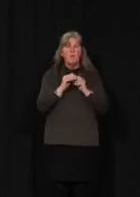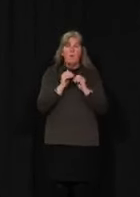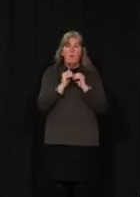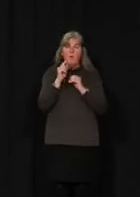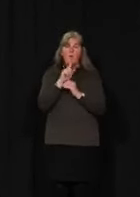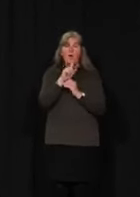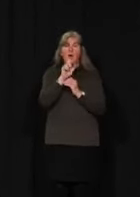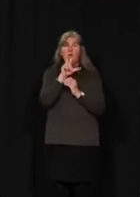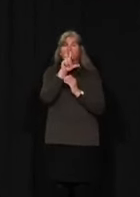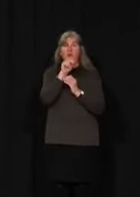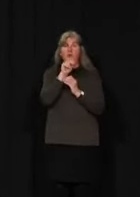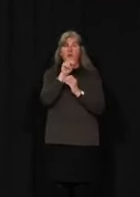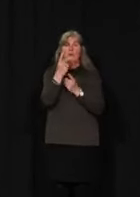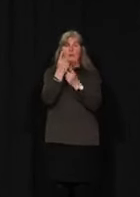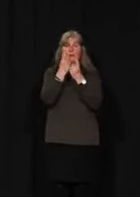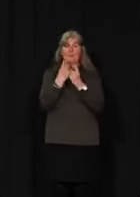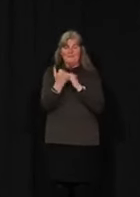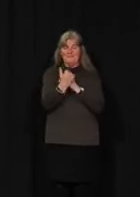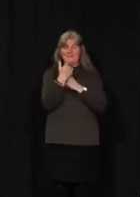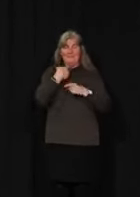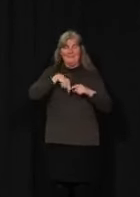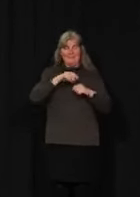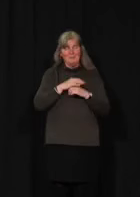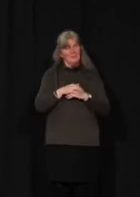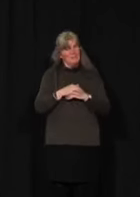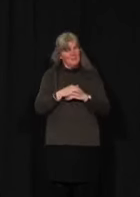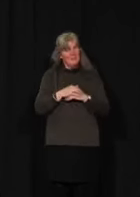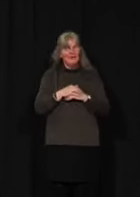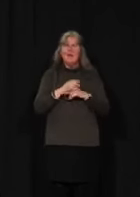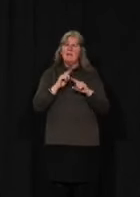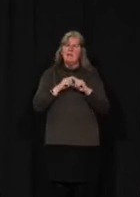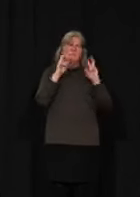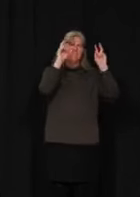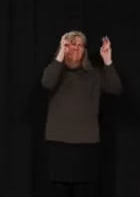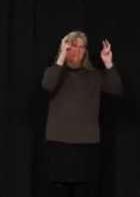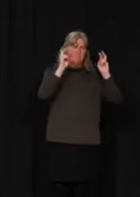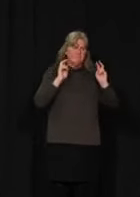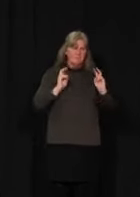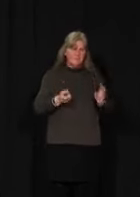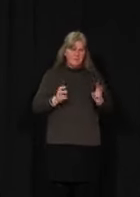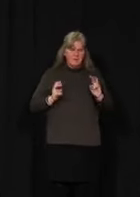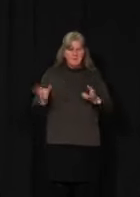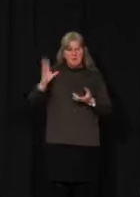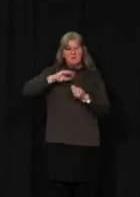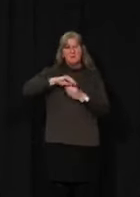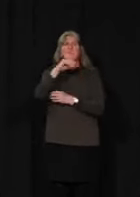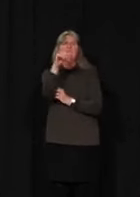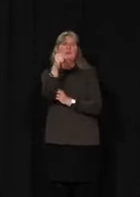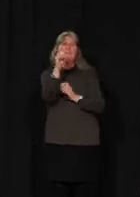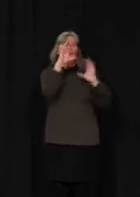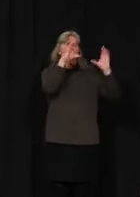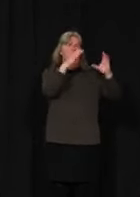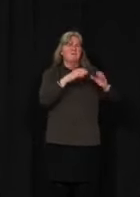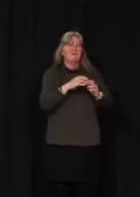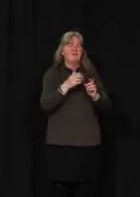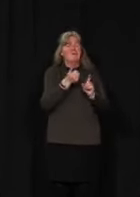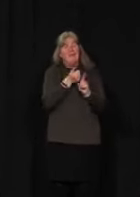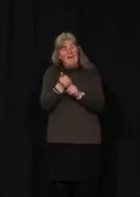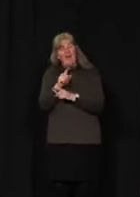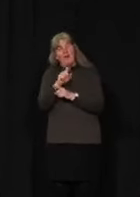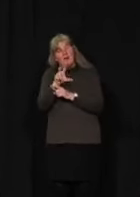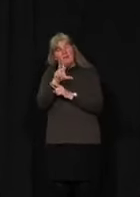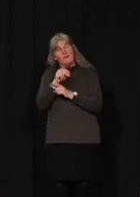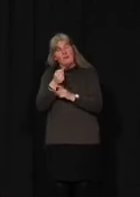than 130 questions submitted. We've been able to theme those into about 10 different areas. Obviously, we can't answer all